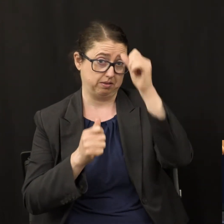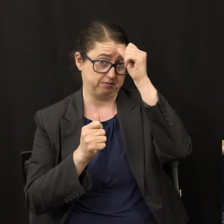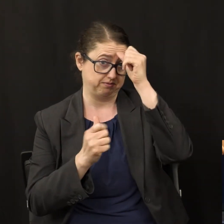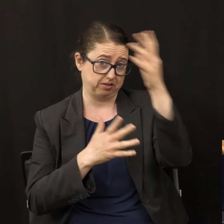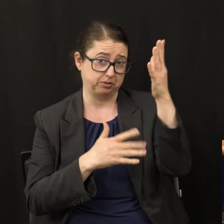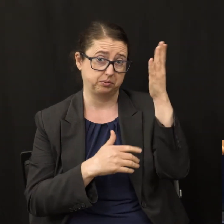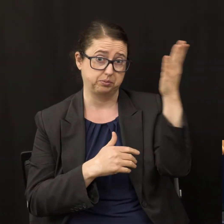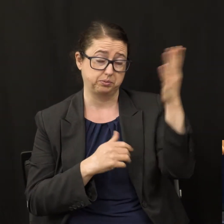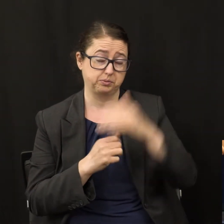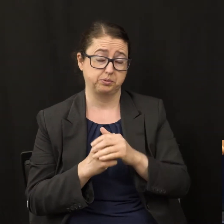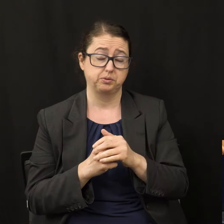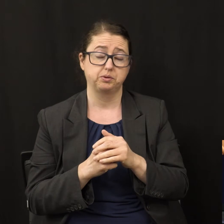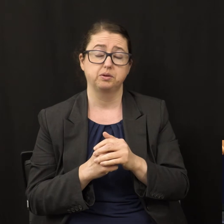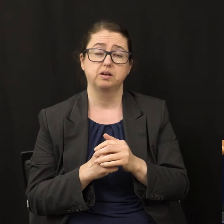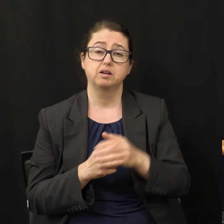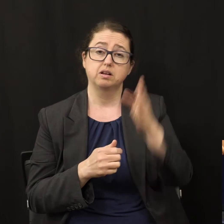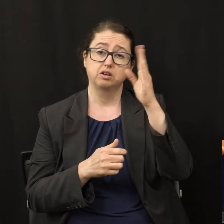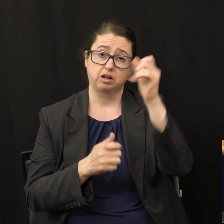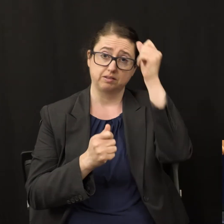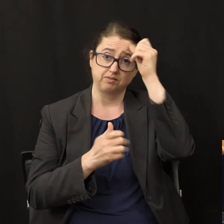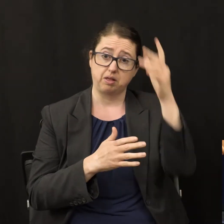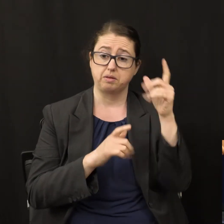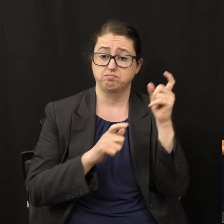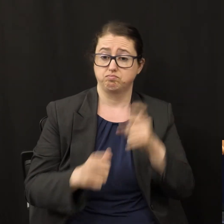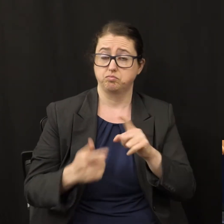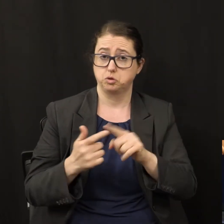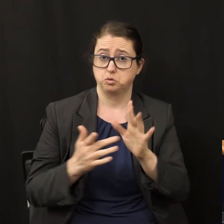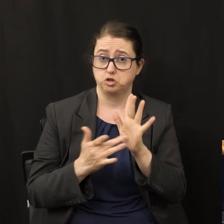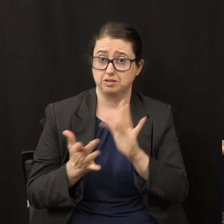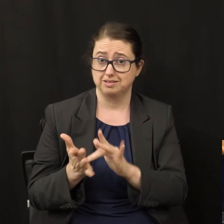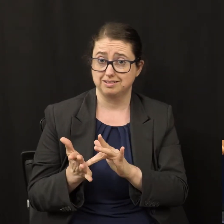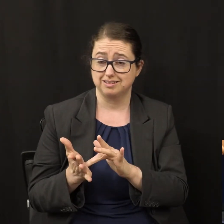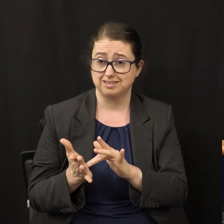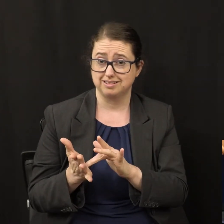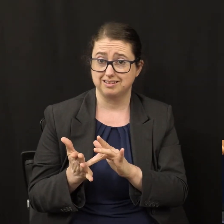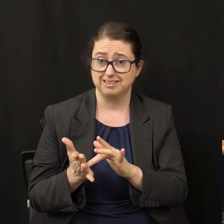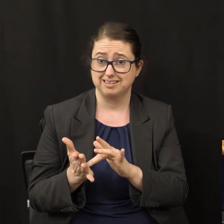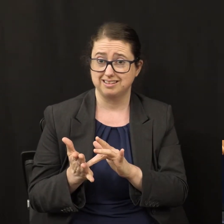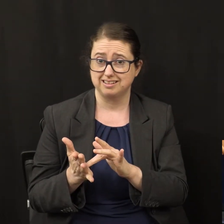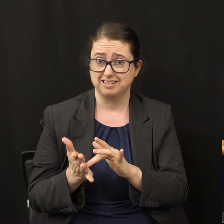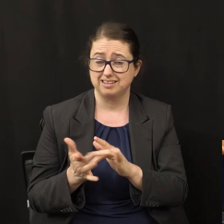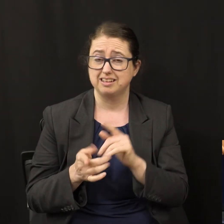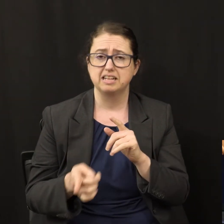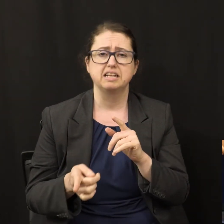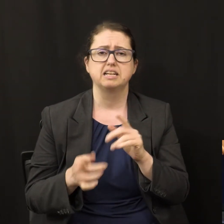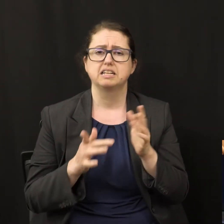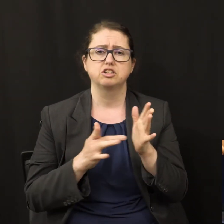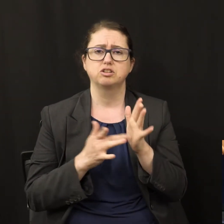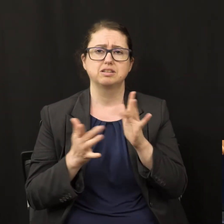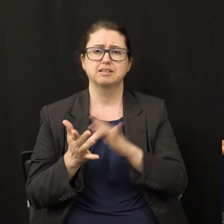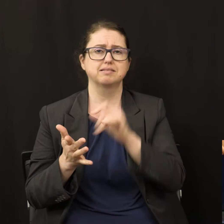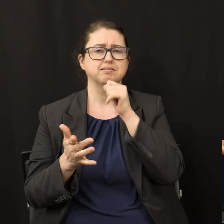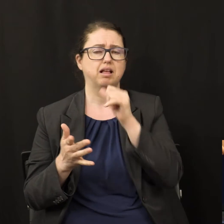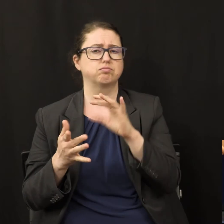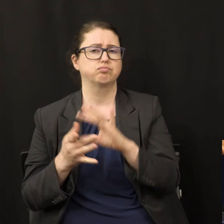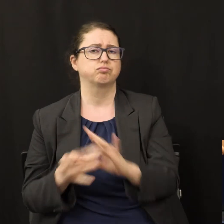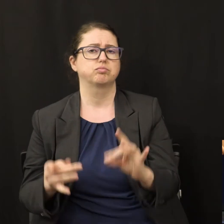God the Father gives it to Jesus. Jesus, it's not mentioned in these verses, but Jesus gives it to the Holy